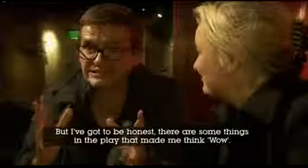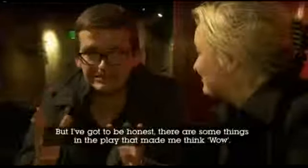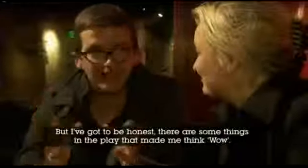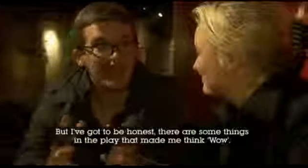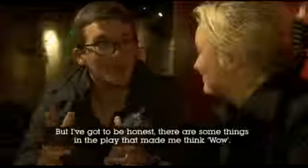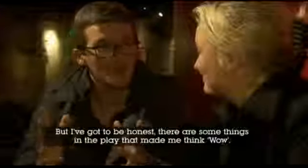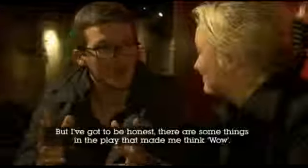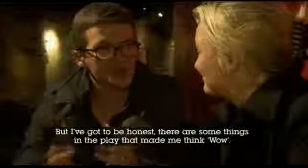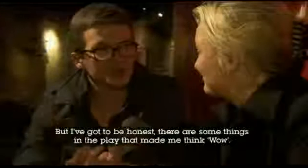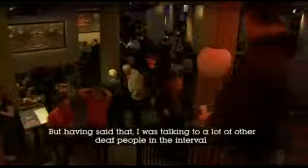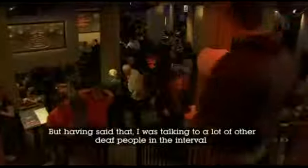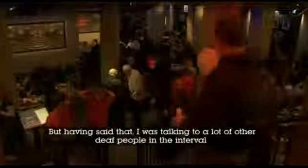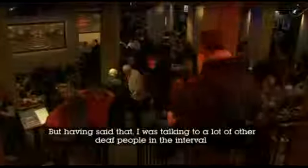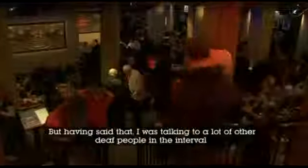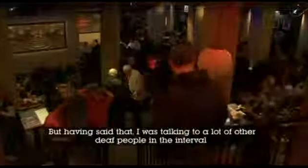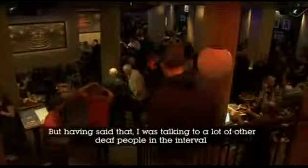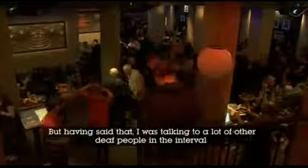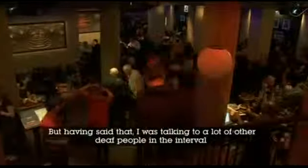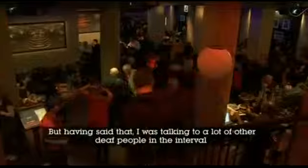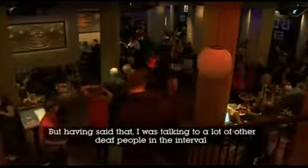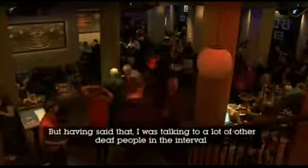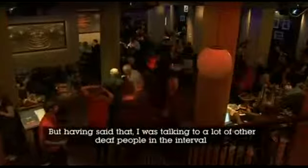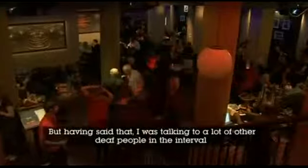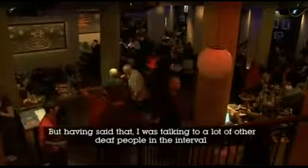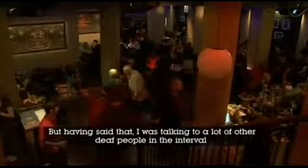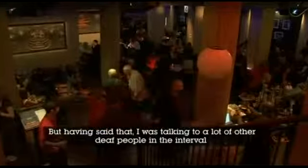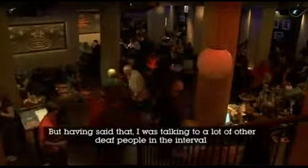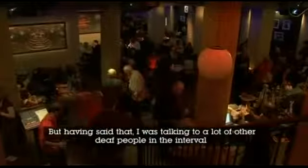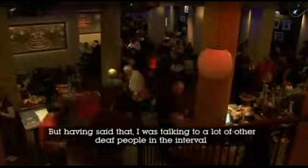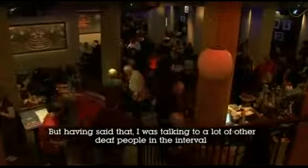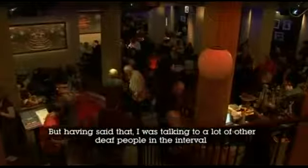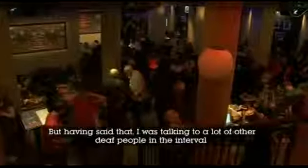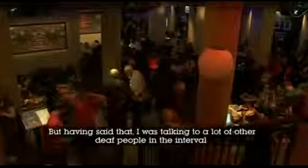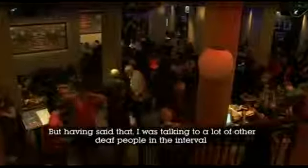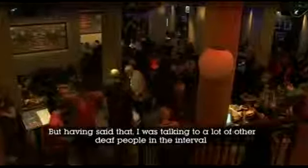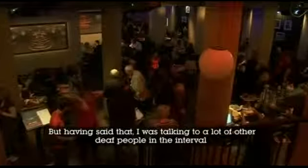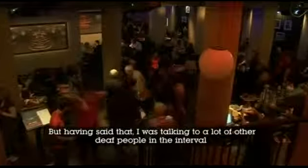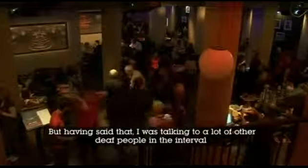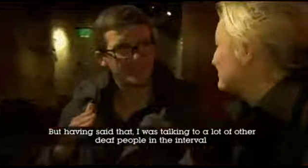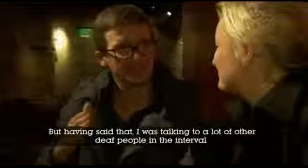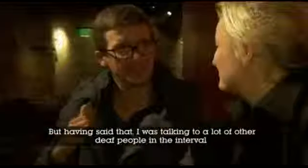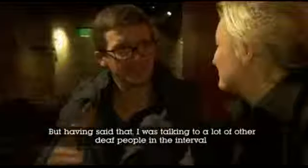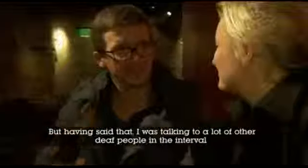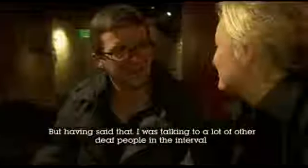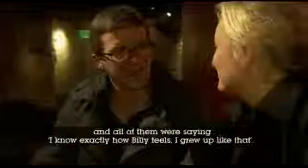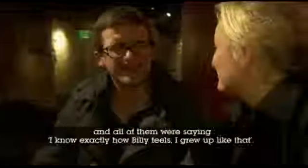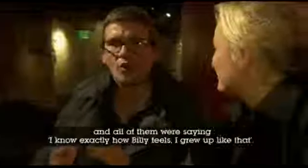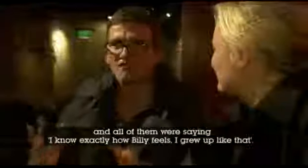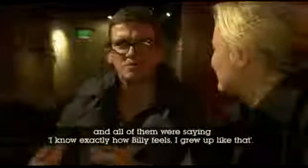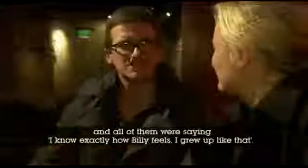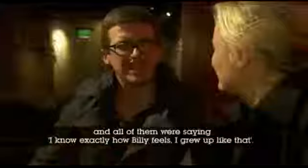around the bit. Having said that, I was talking to a lot of other deaf people at the interview and all of them